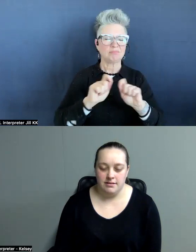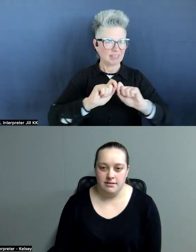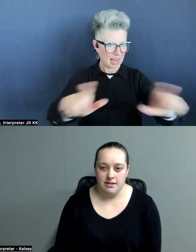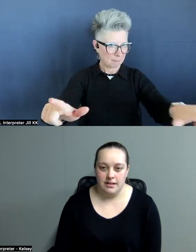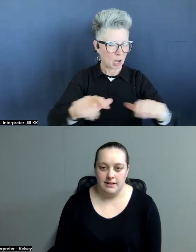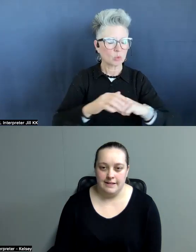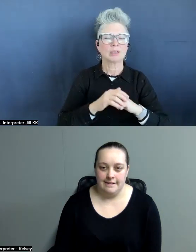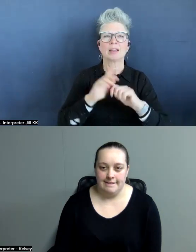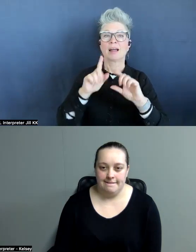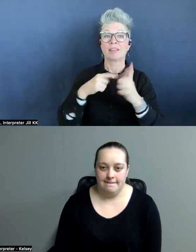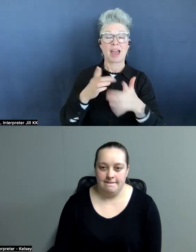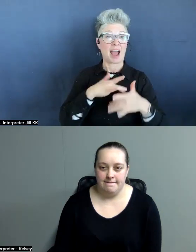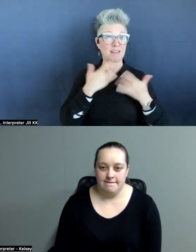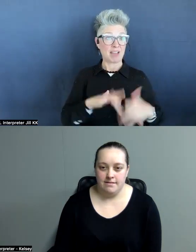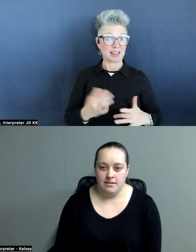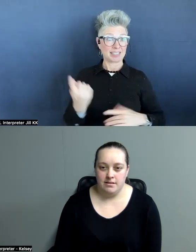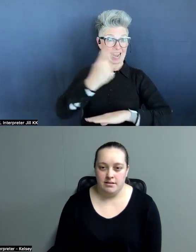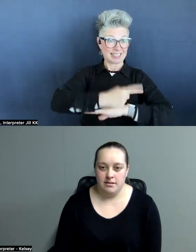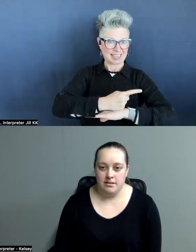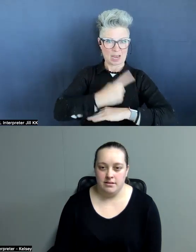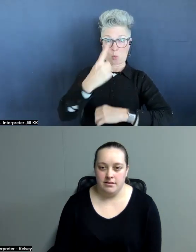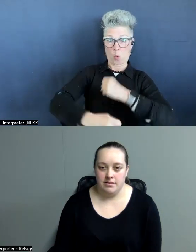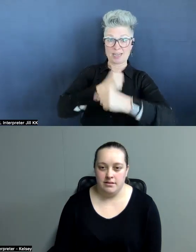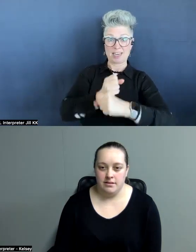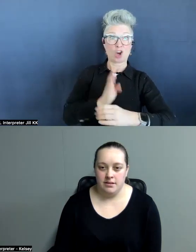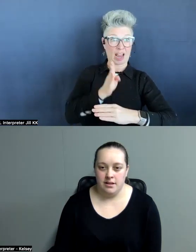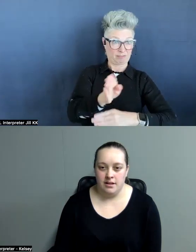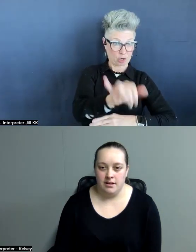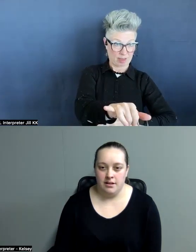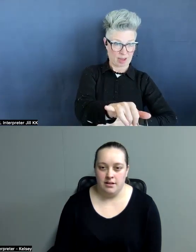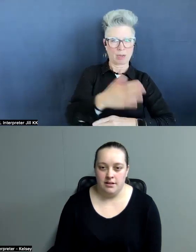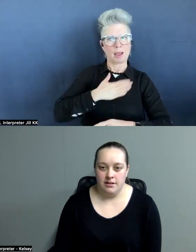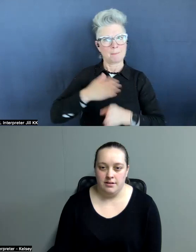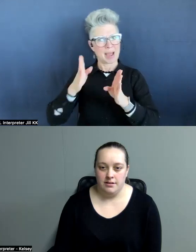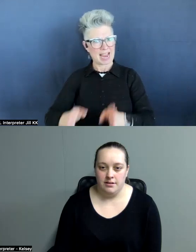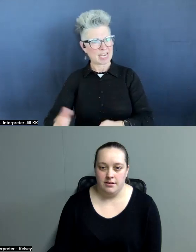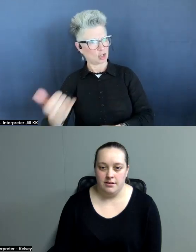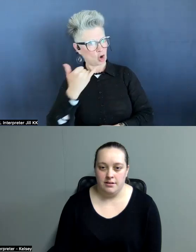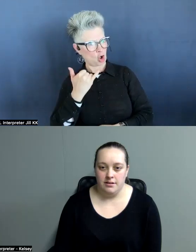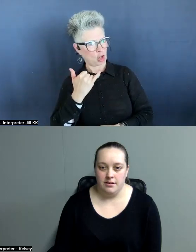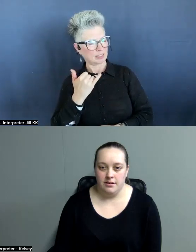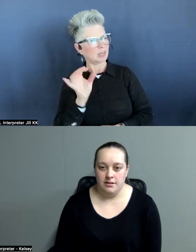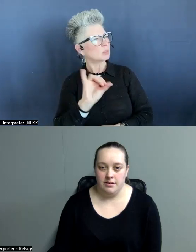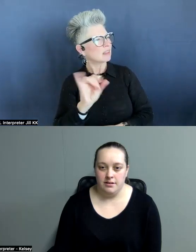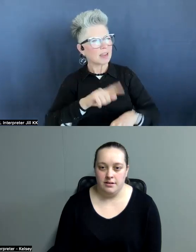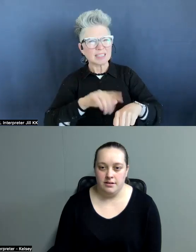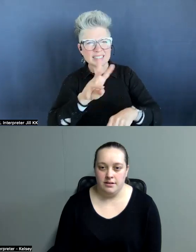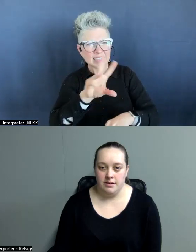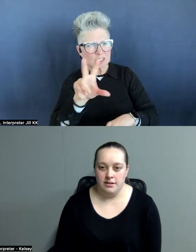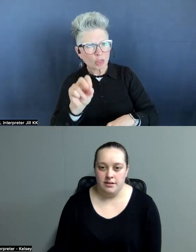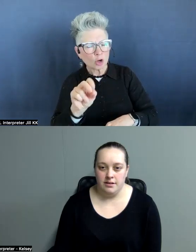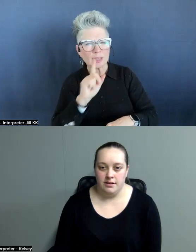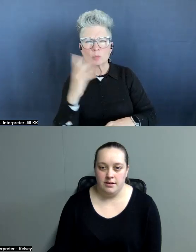on Valentine's day, the year after it came out, my agent called and it was like six 30. It was